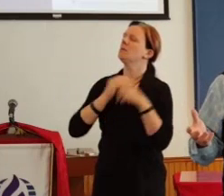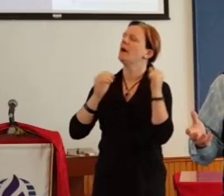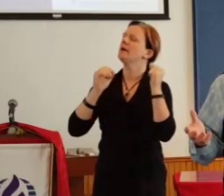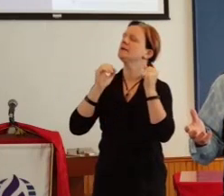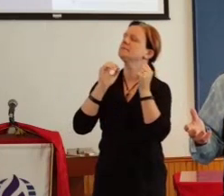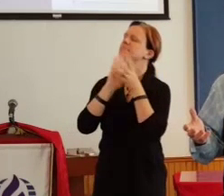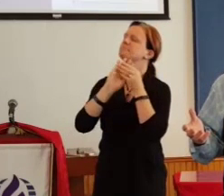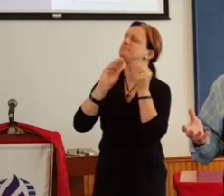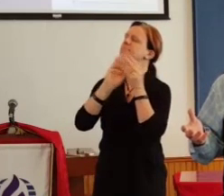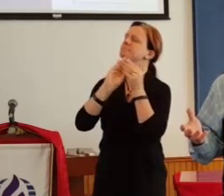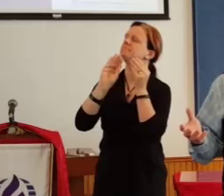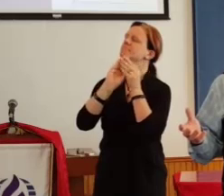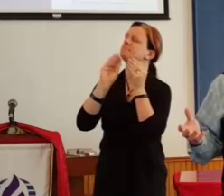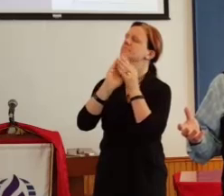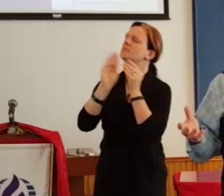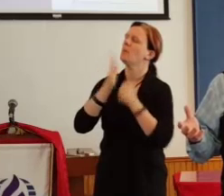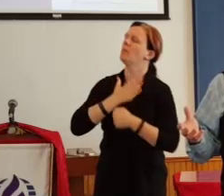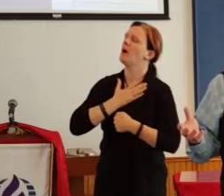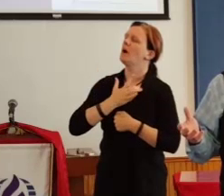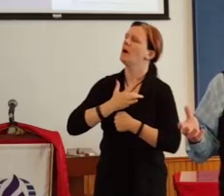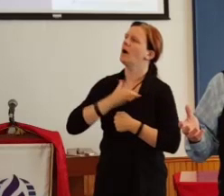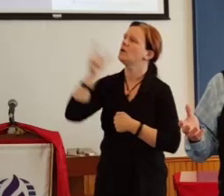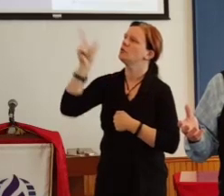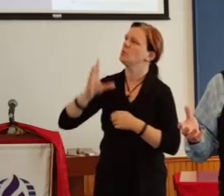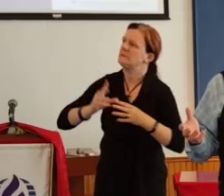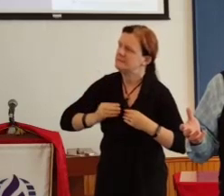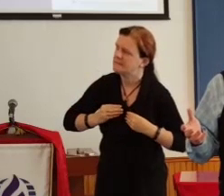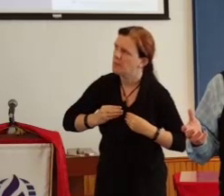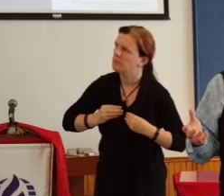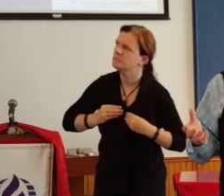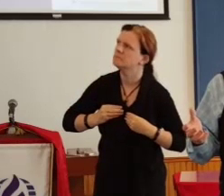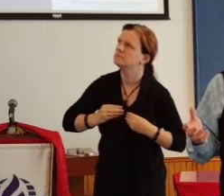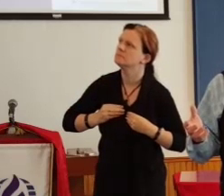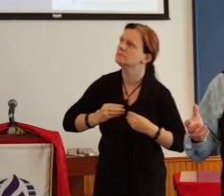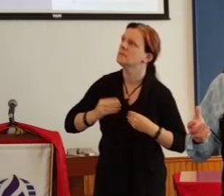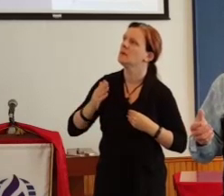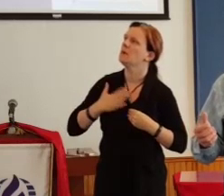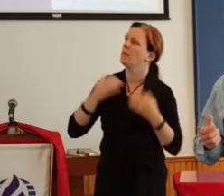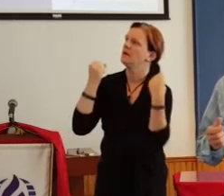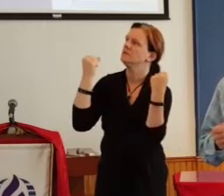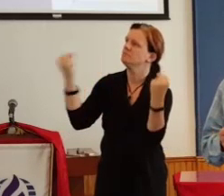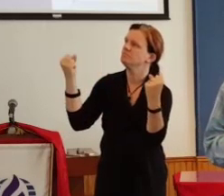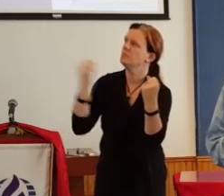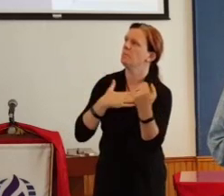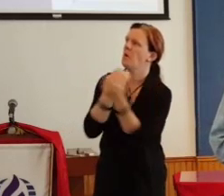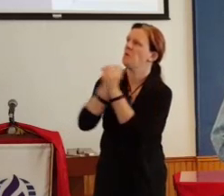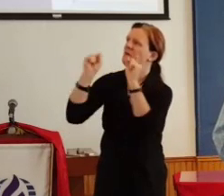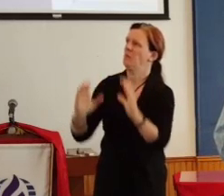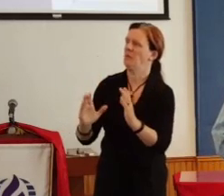meditations today be acceptable in your sights, our strength and our believers. Amen. Amen.